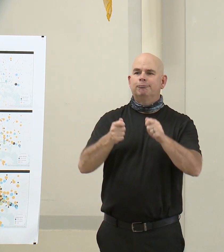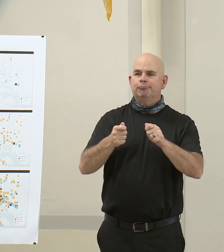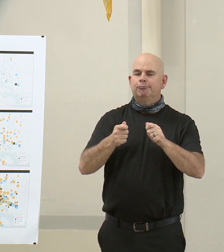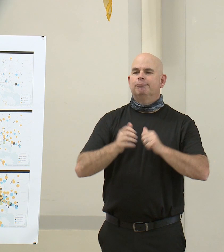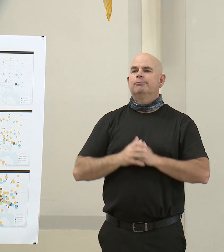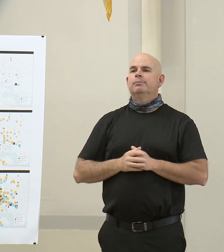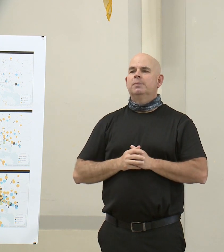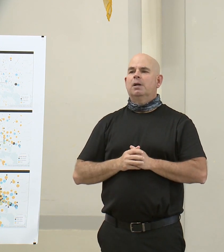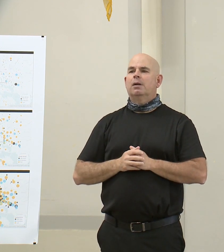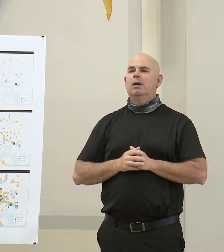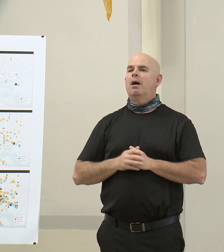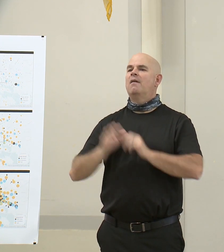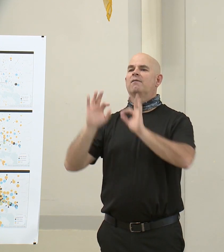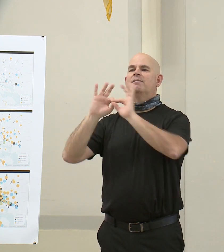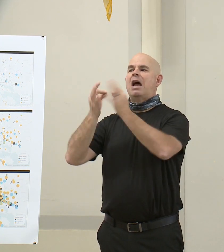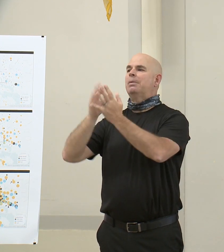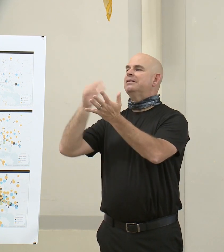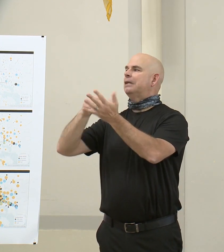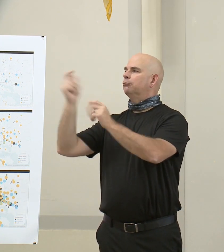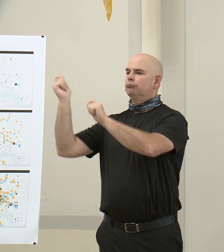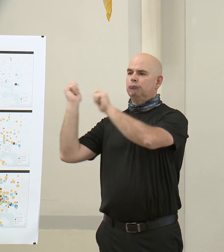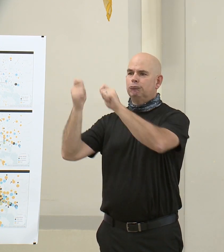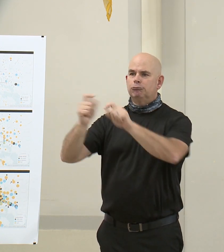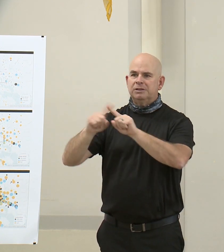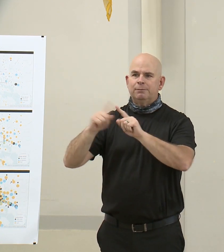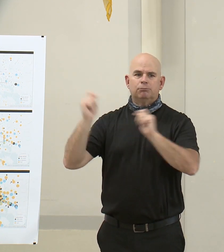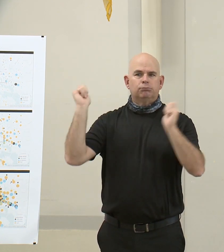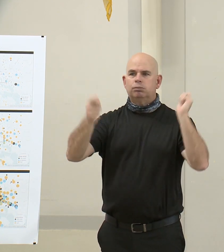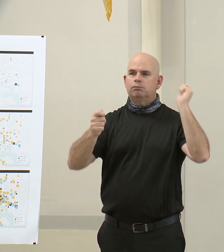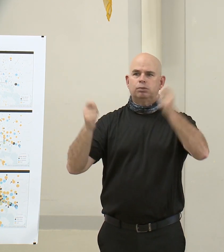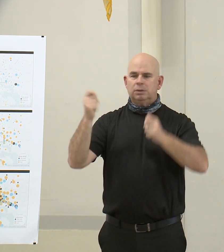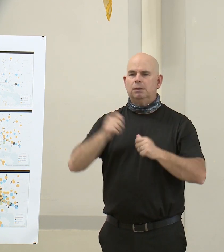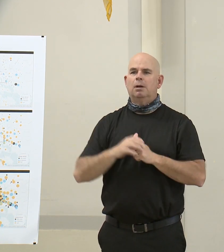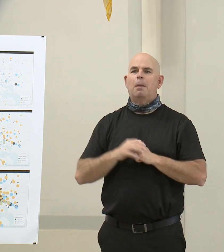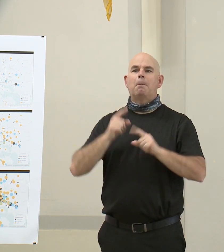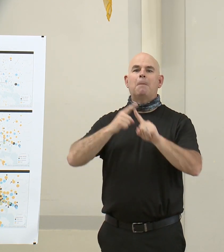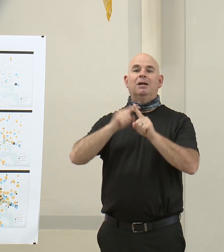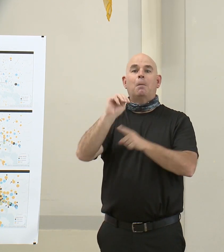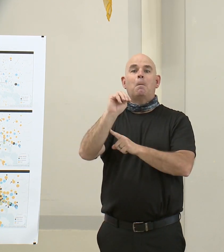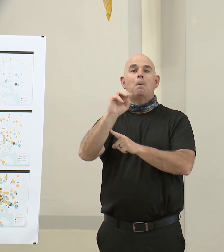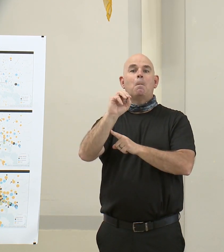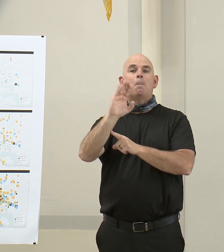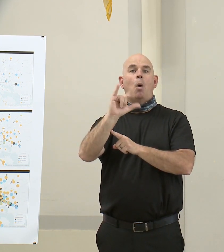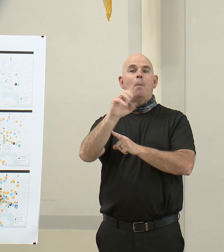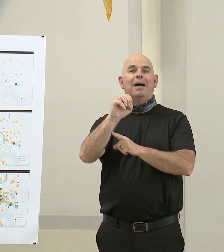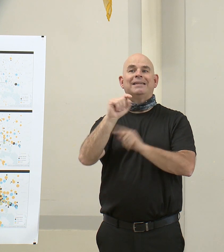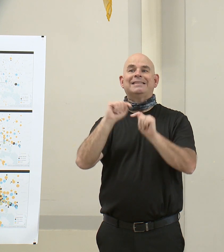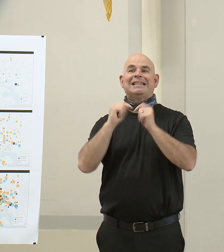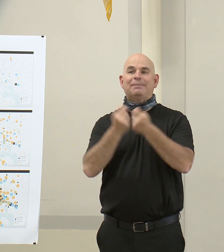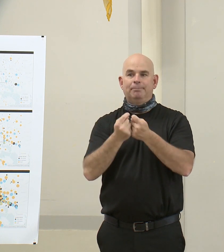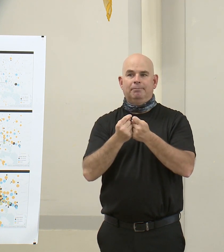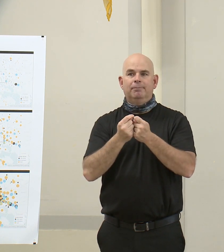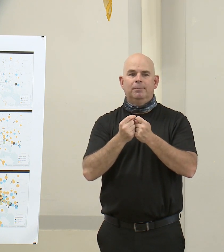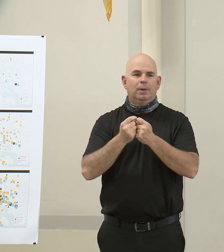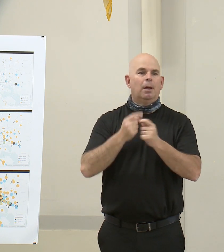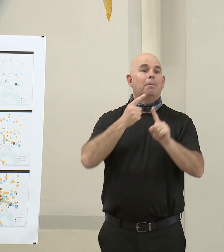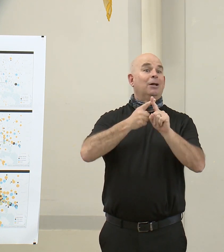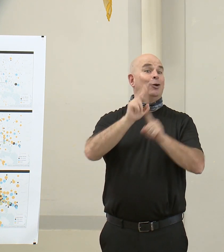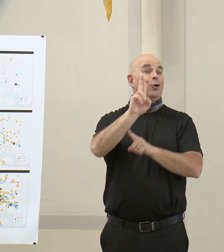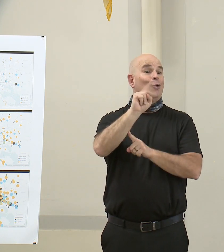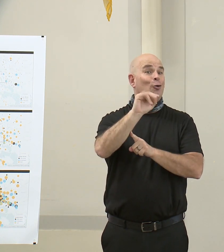the Boys and Girls Club, the Movement Team, and the United Way of Central Maryland, just to name a few.